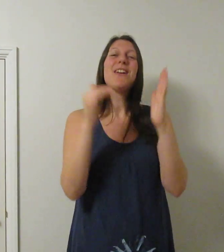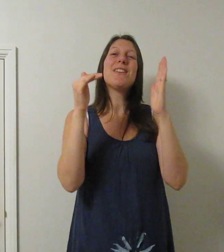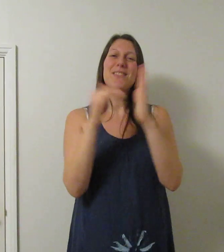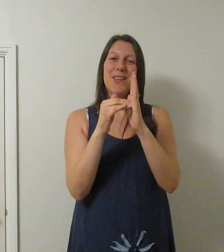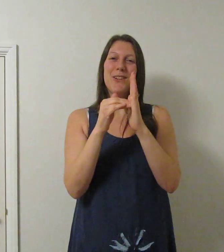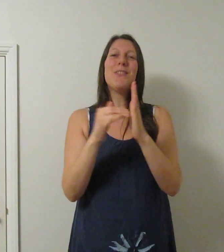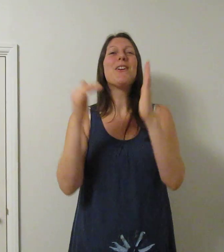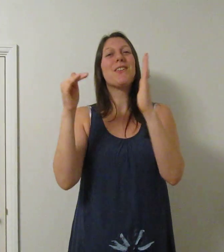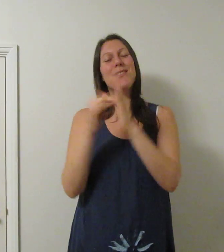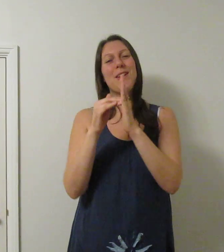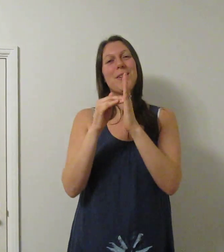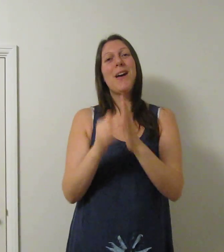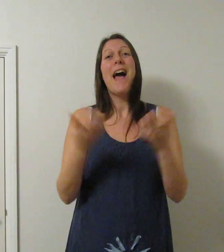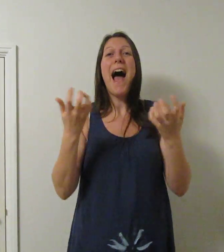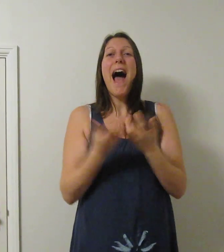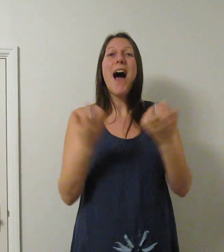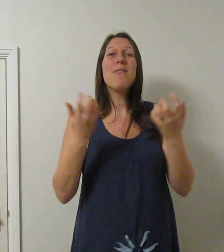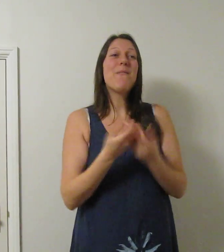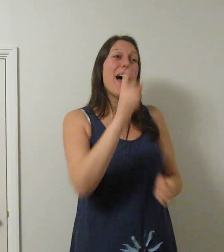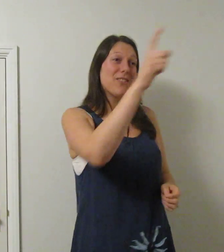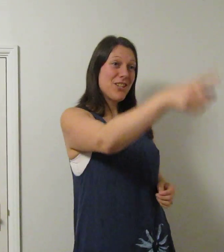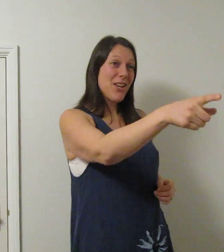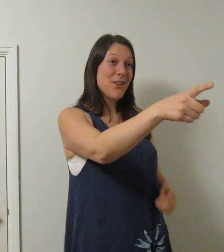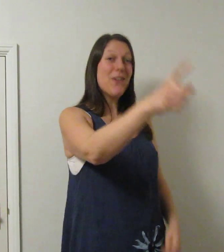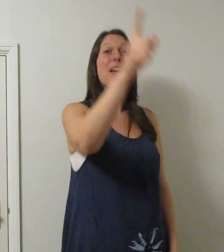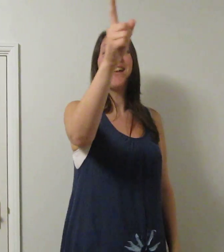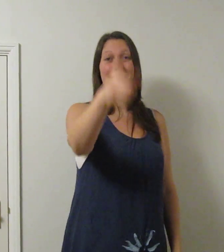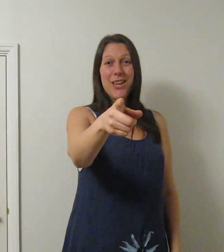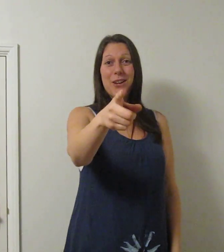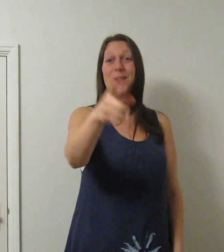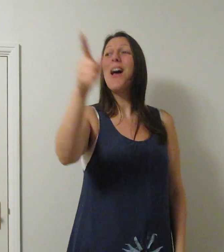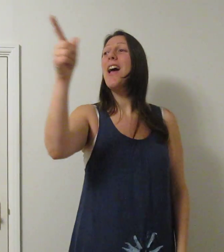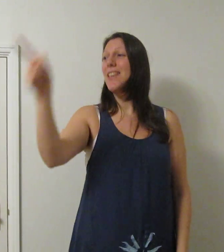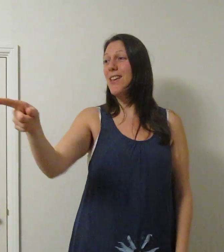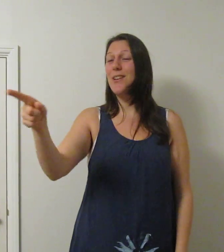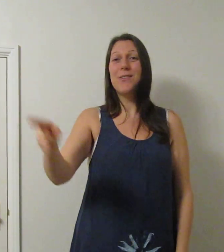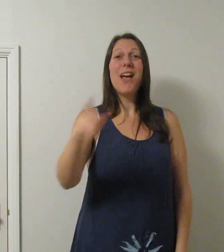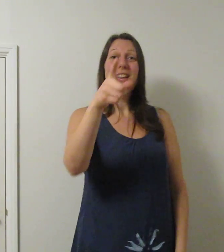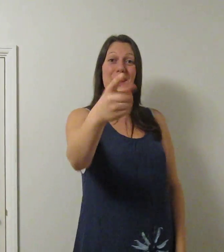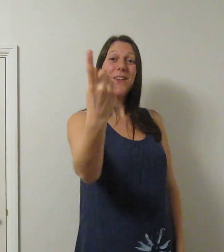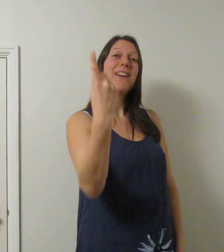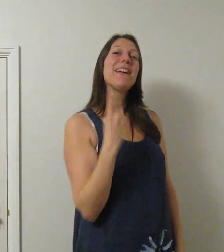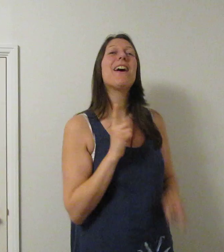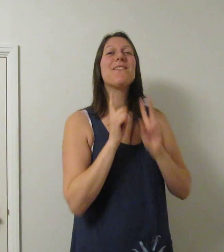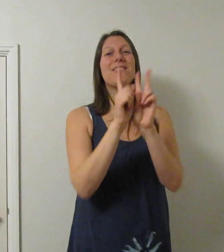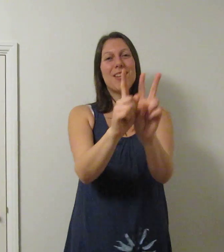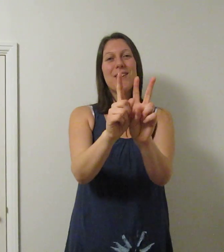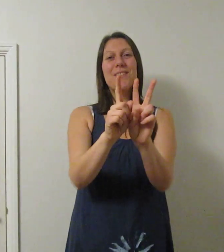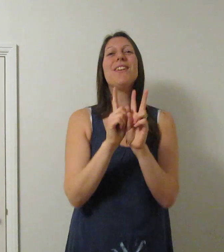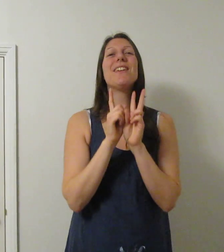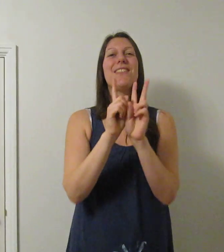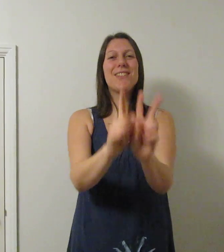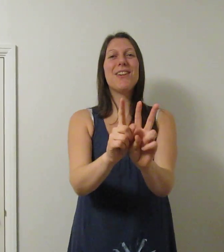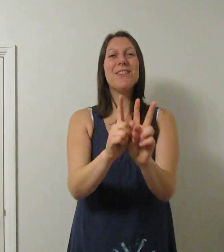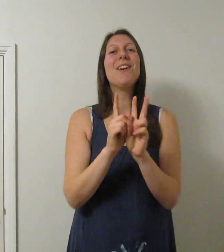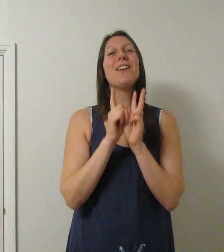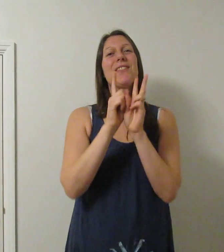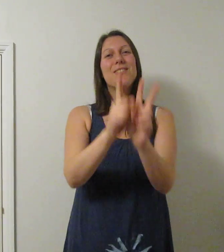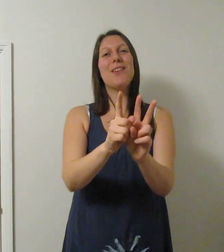zoo, zoo How about you, you, you? You can come too, too, too